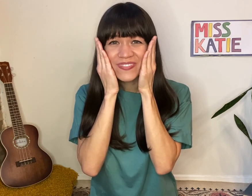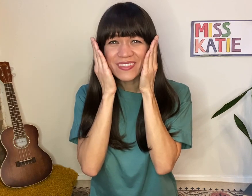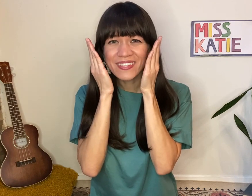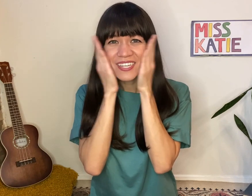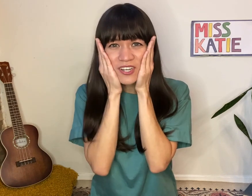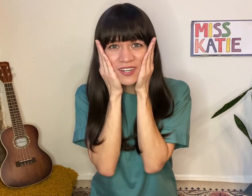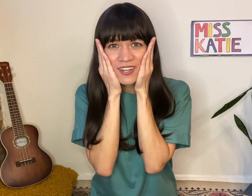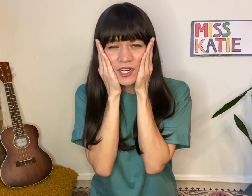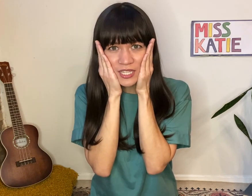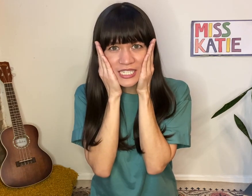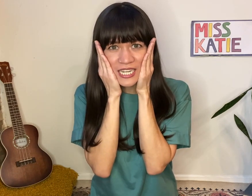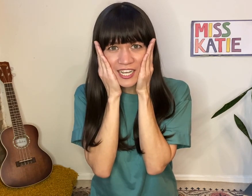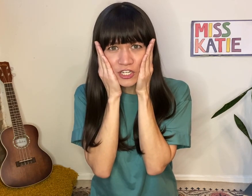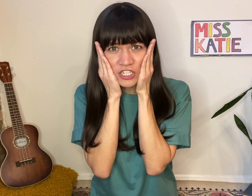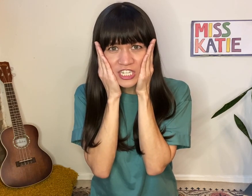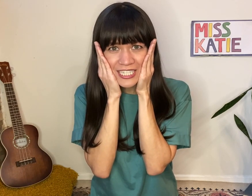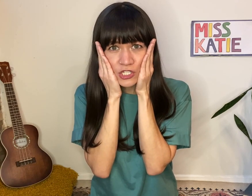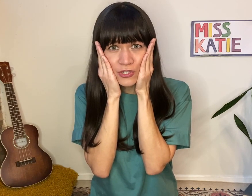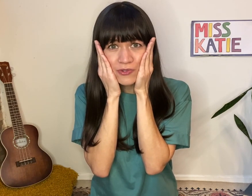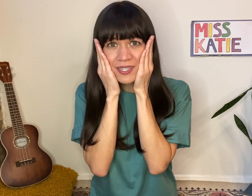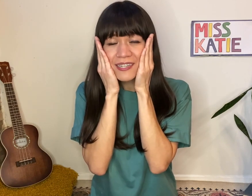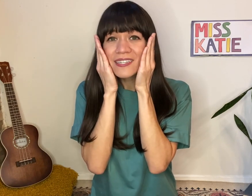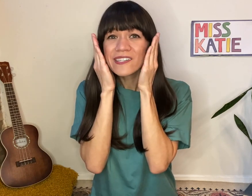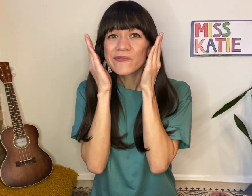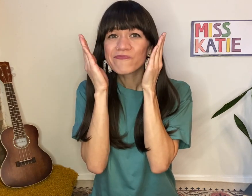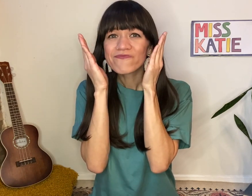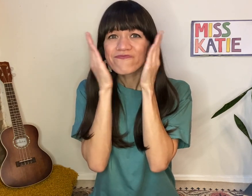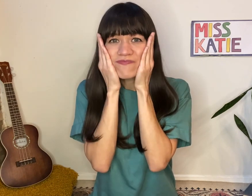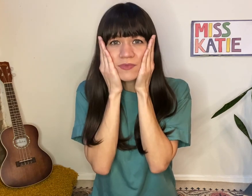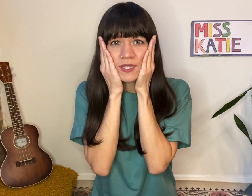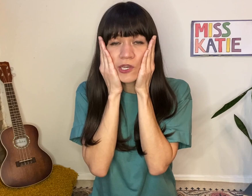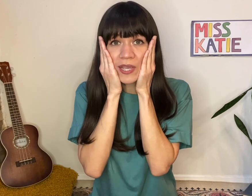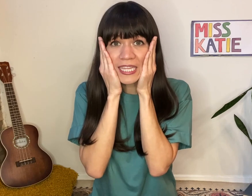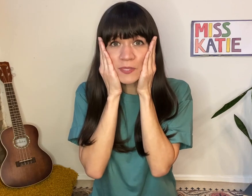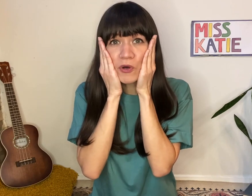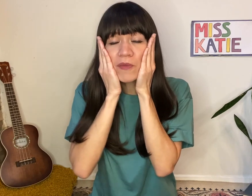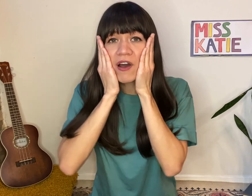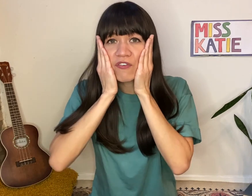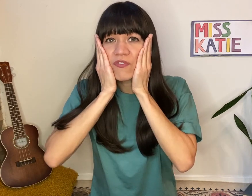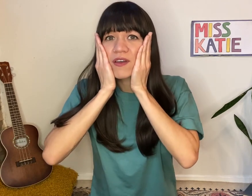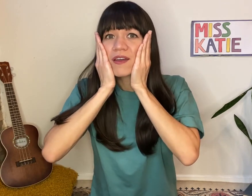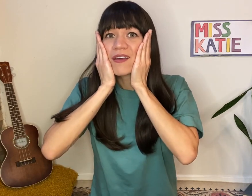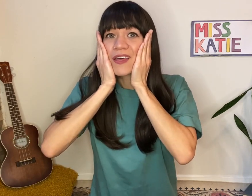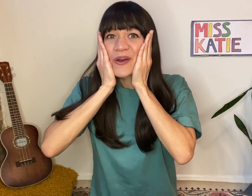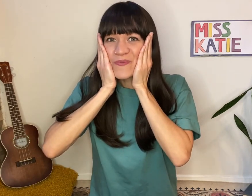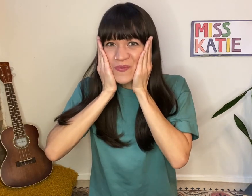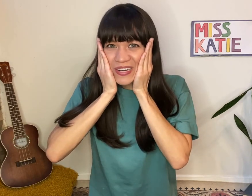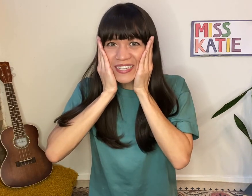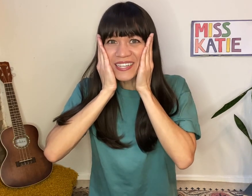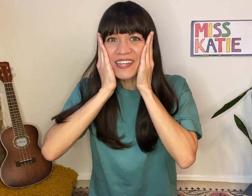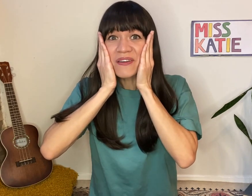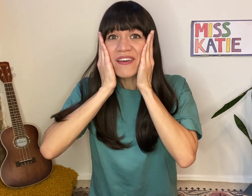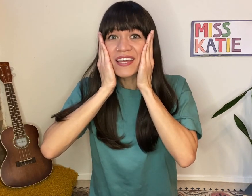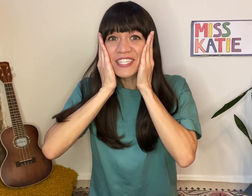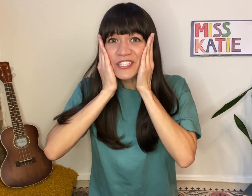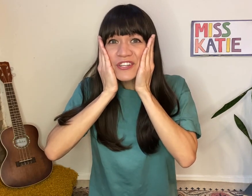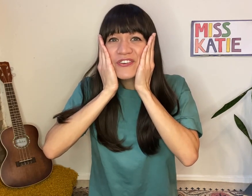Ugh! Are they stuck on your cheeks too? Okay, let's pull them off. One, two,